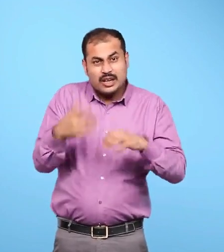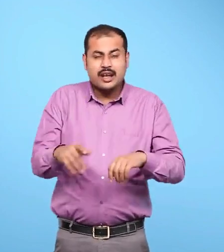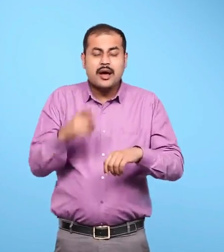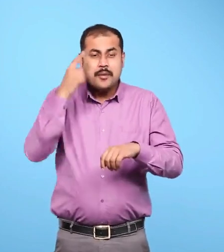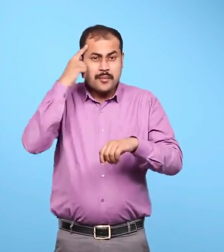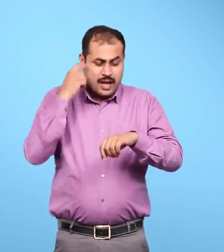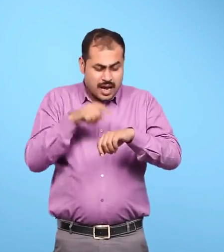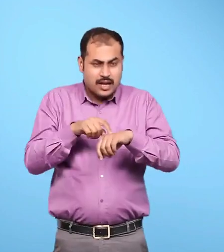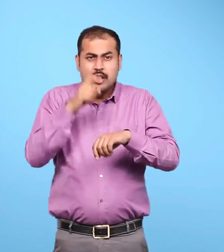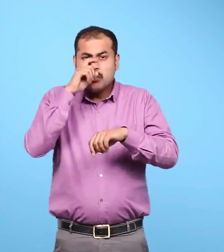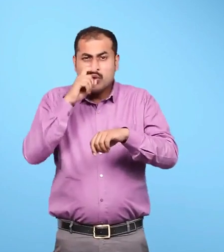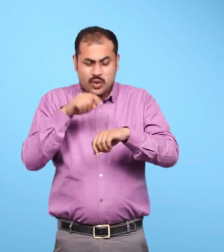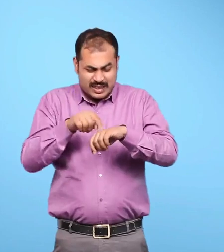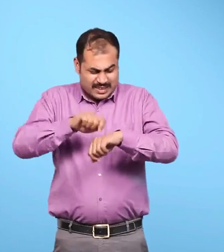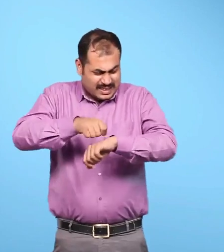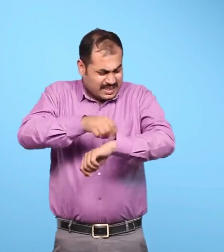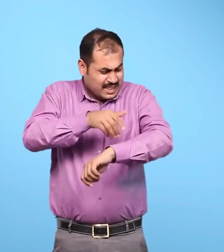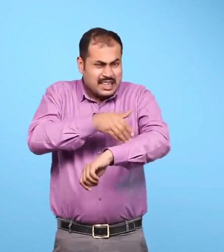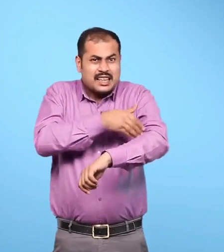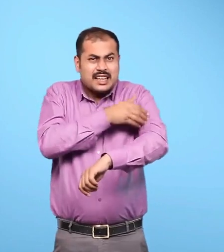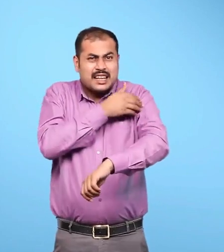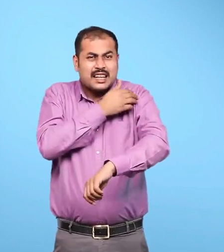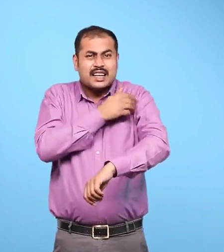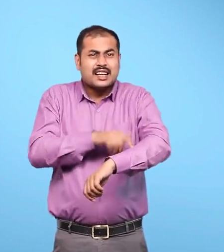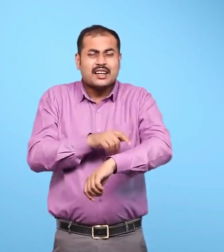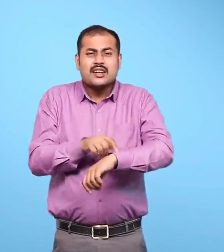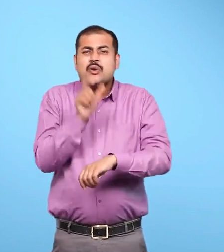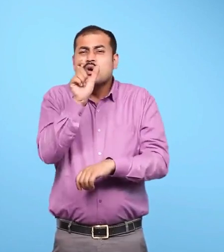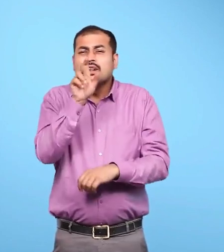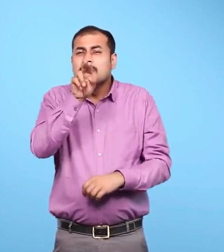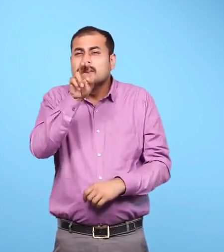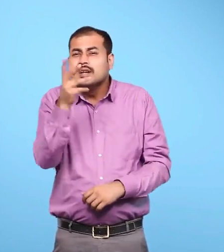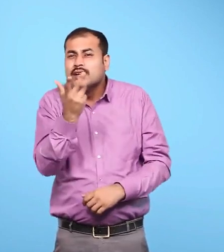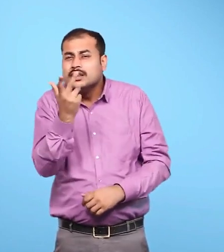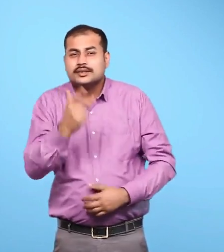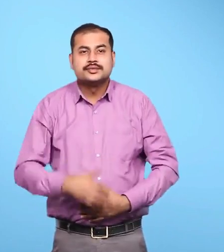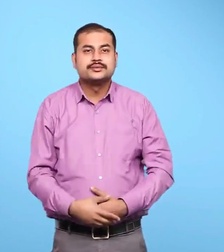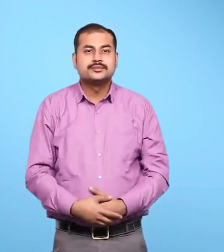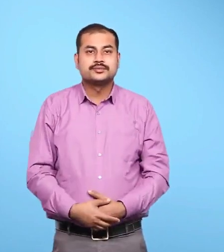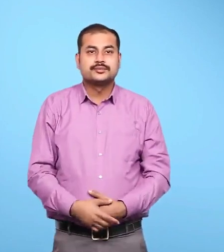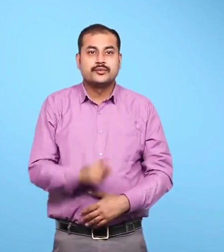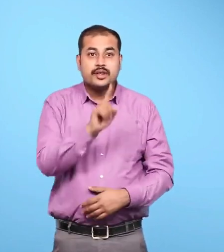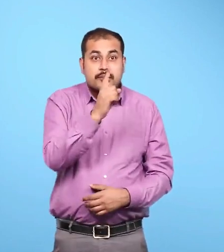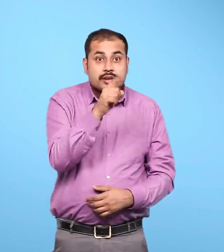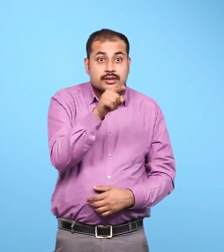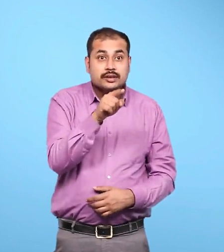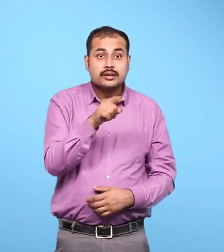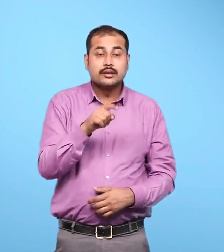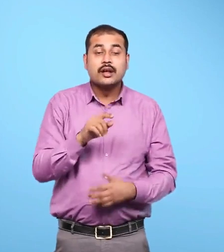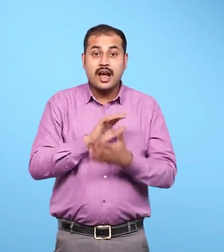was black and blue. Black and blue means One Hari